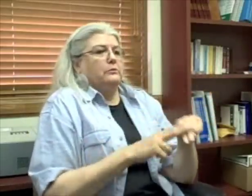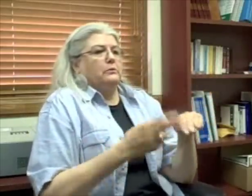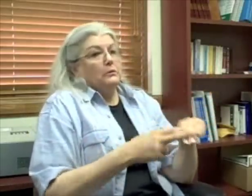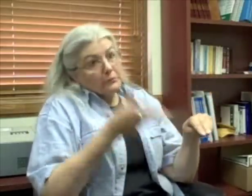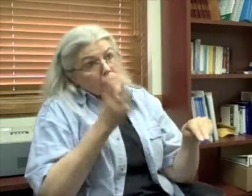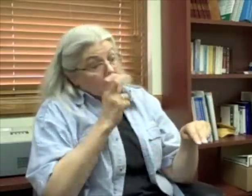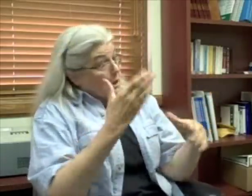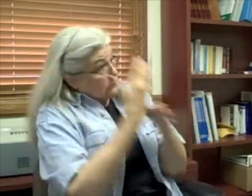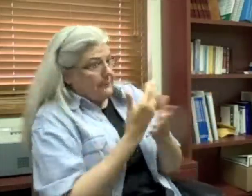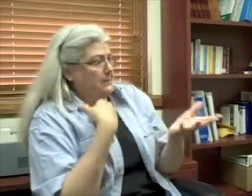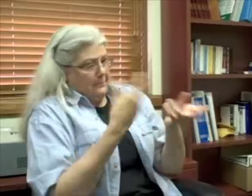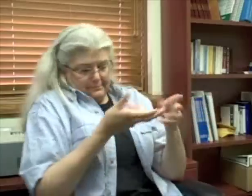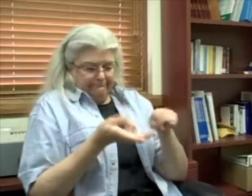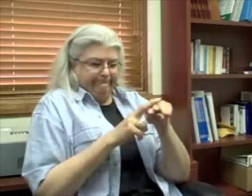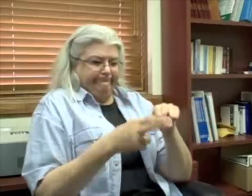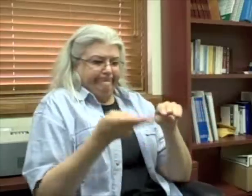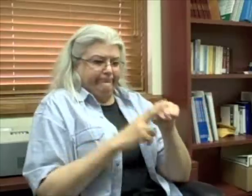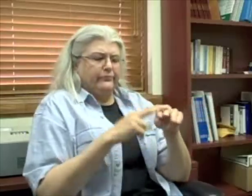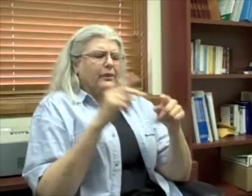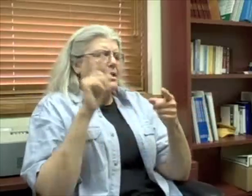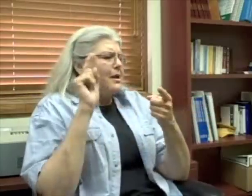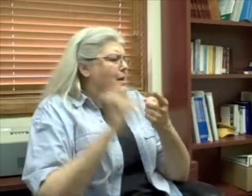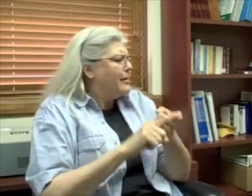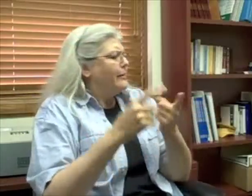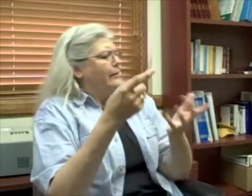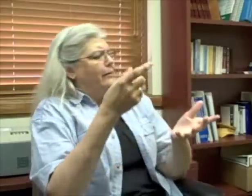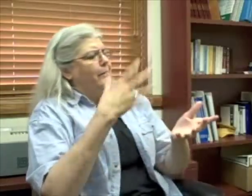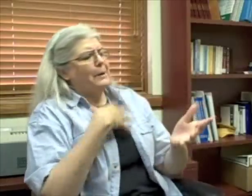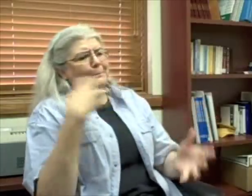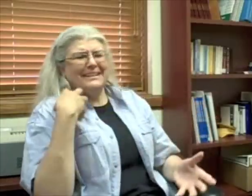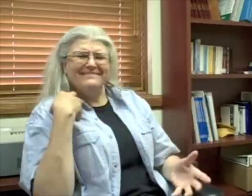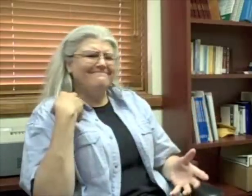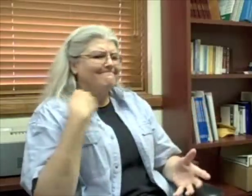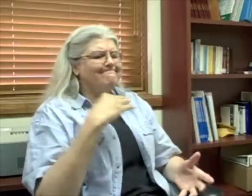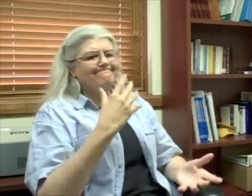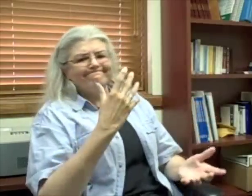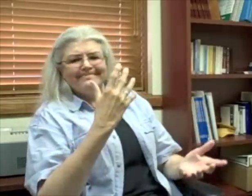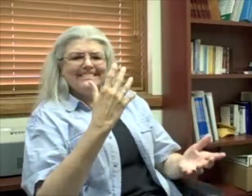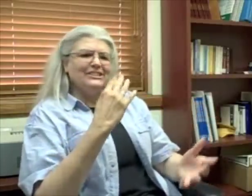convince me, the worse I drank. My boss got fed up.